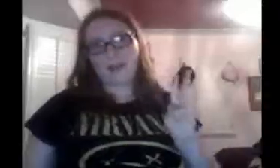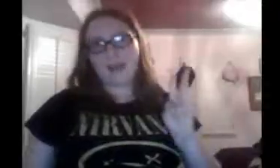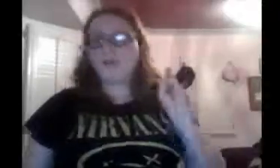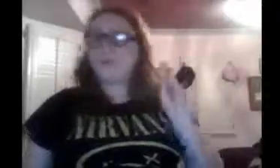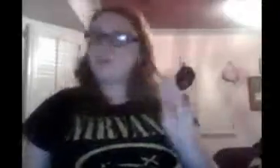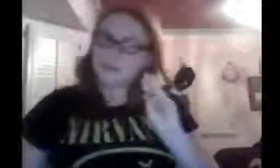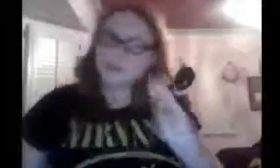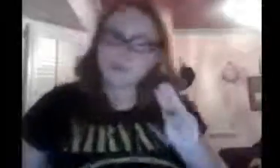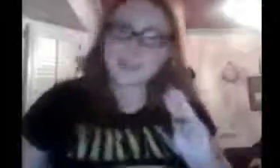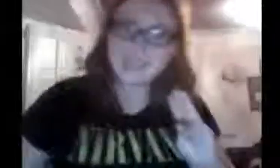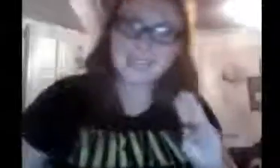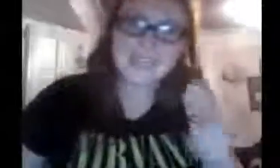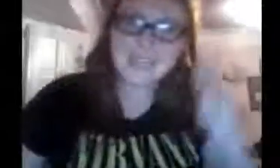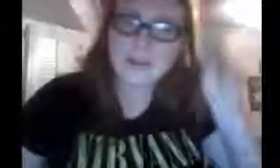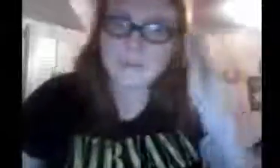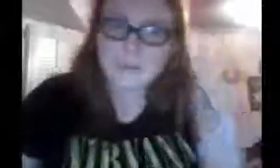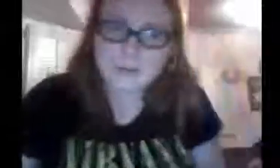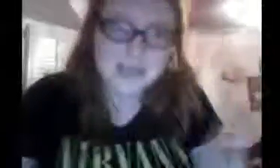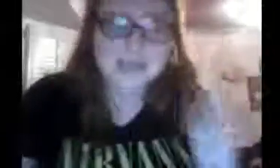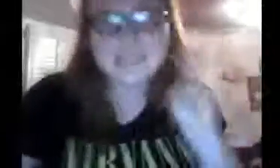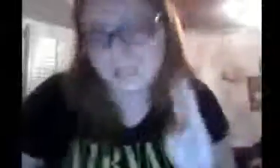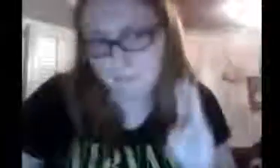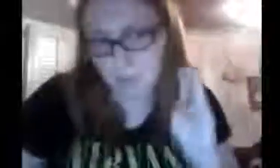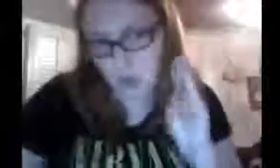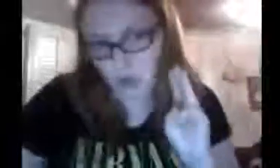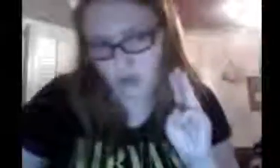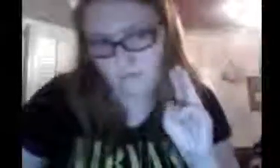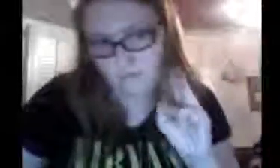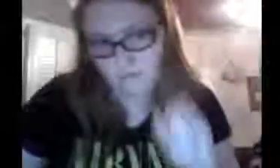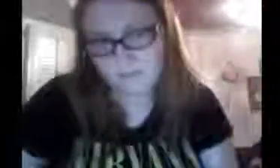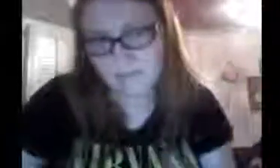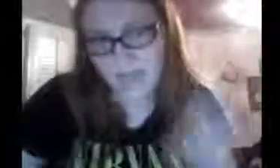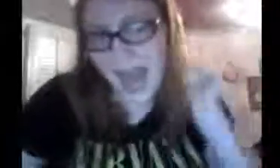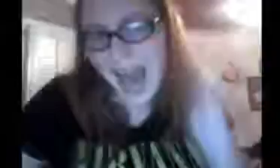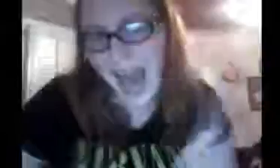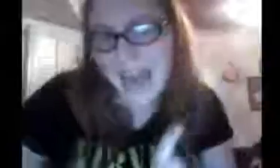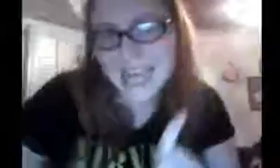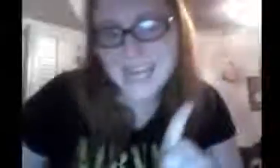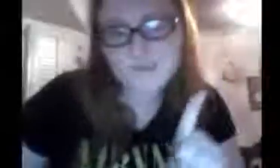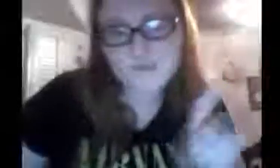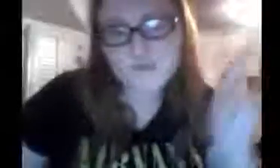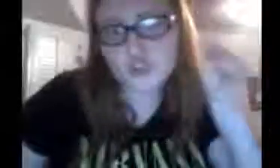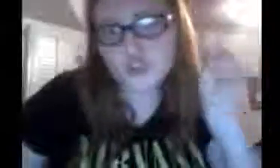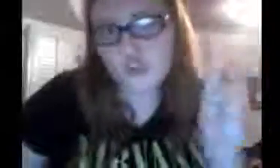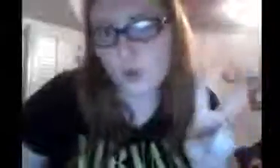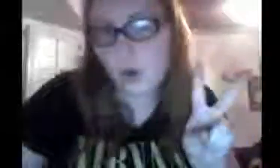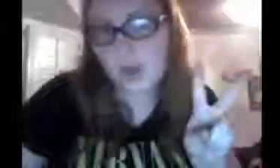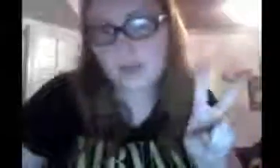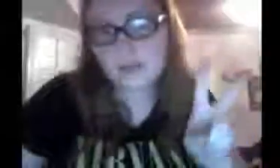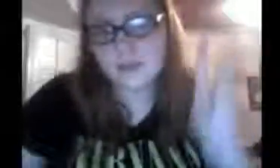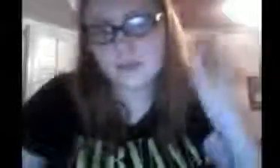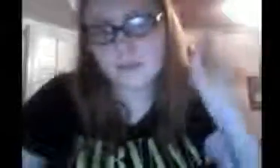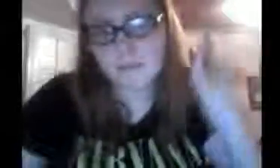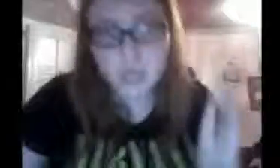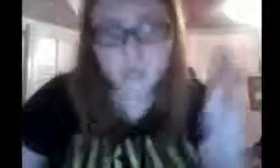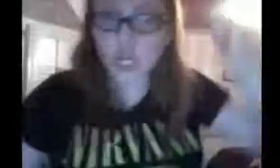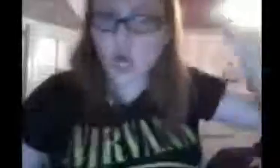And, number three consists of three simple words. High. School. Musical.